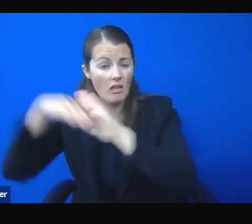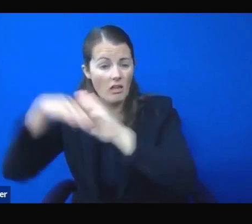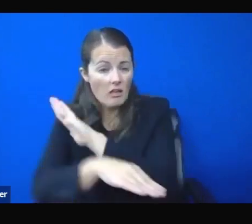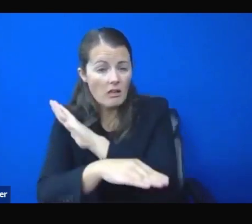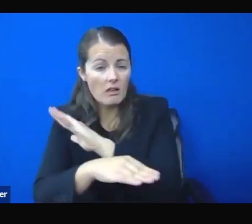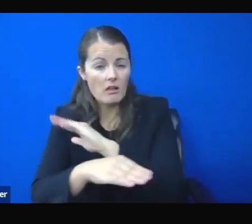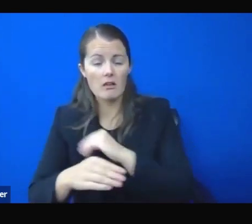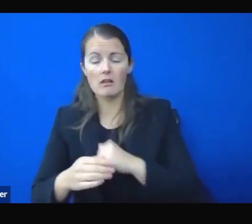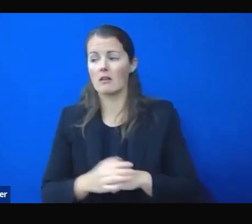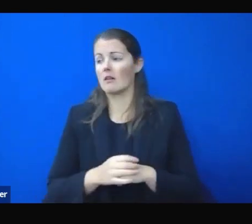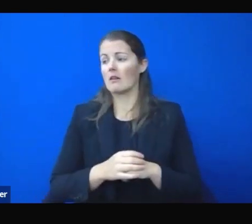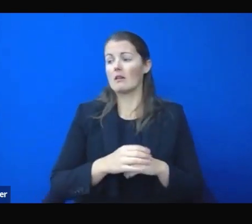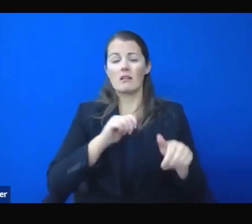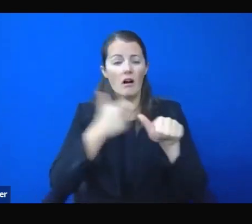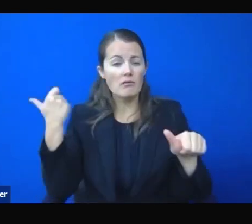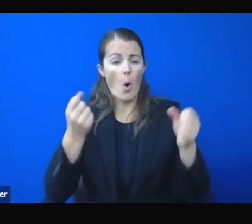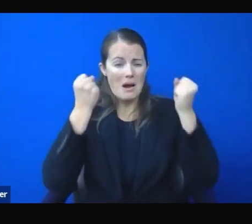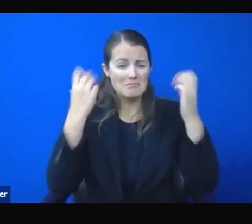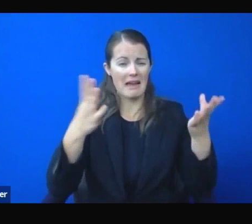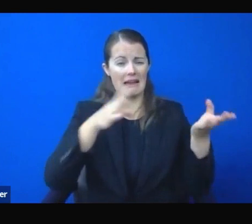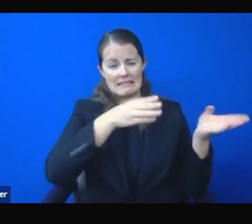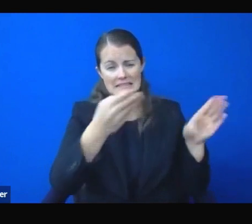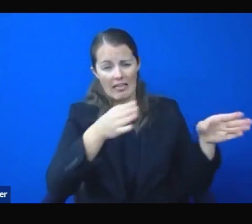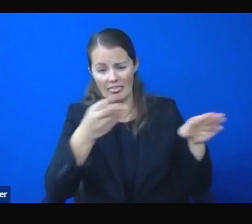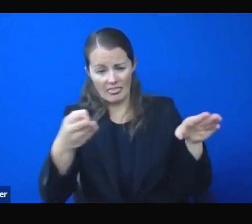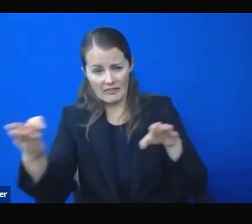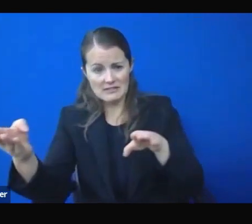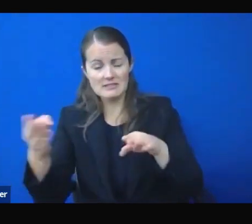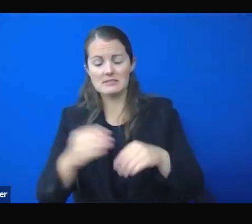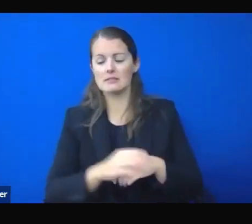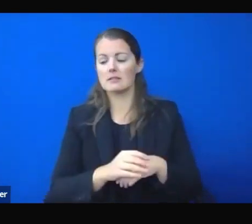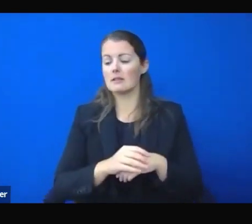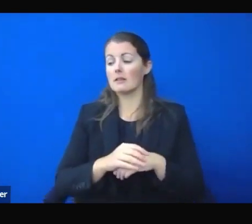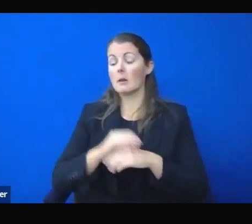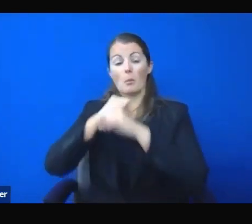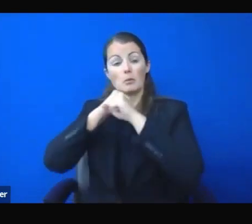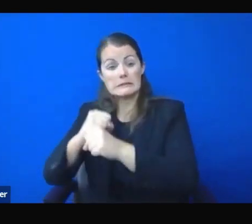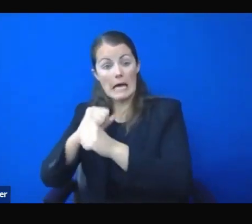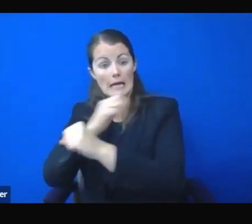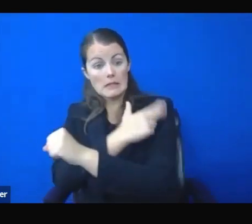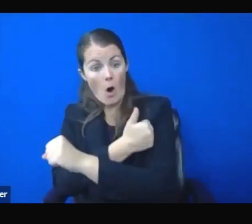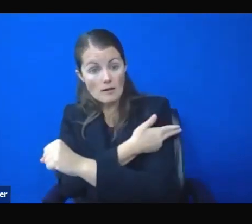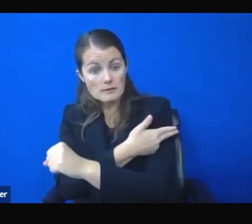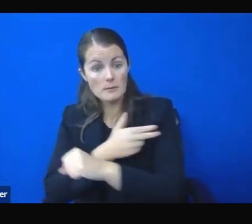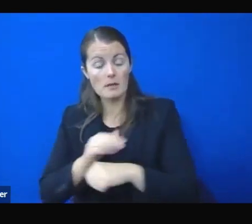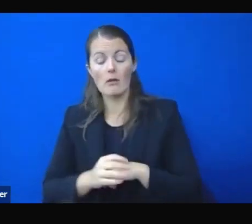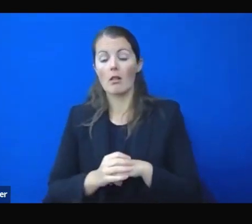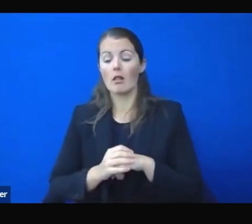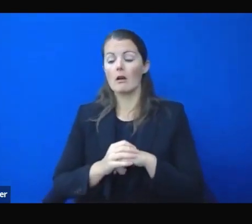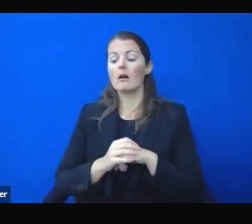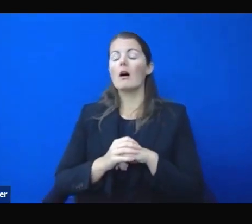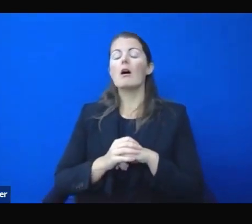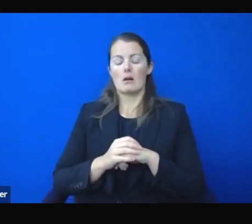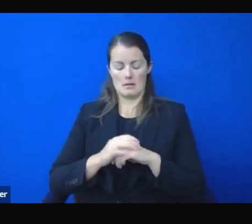overwhelming of our hospitals while our health care workers are literally crying for help, that we will rise to this occasion and fight.